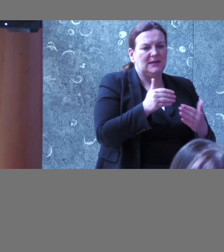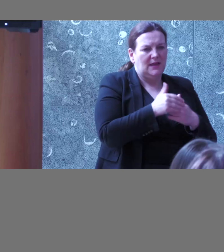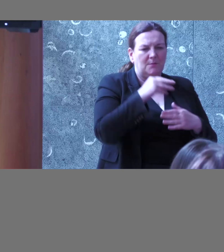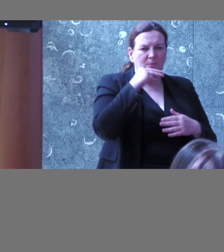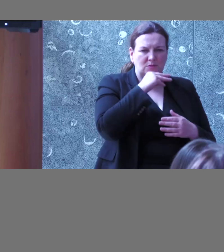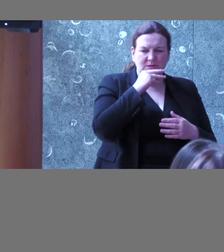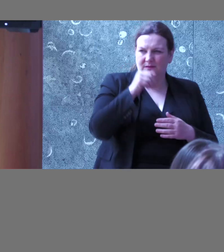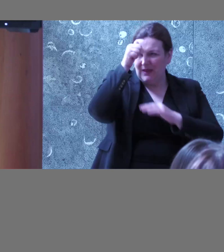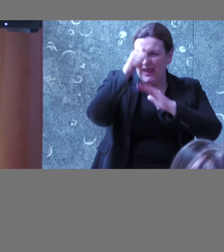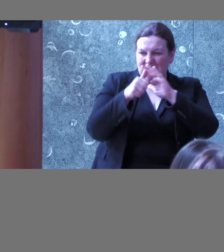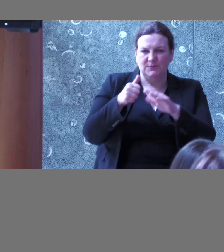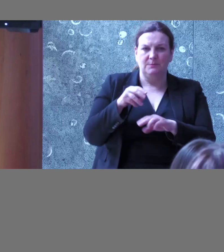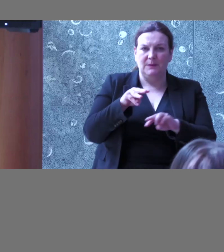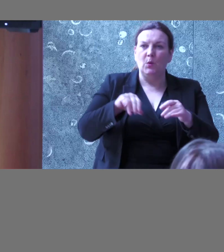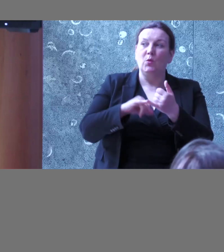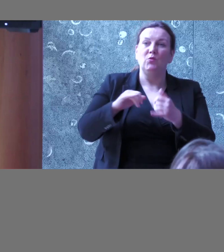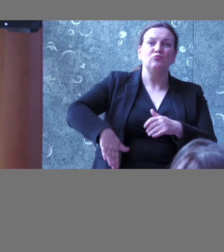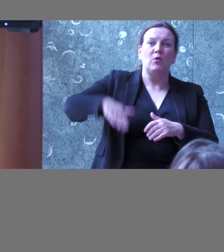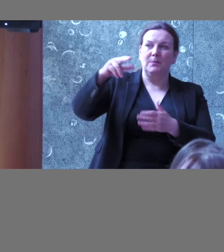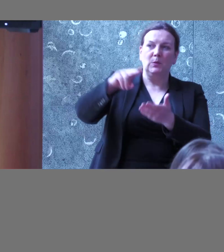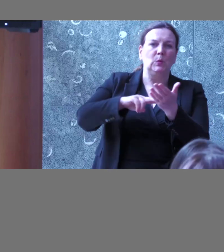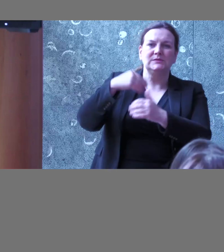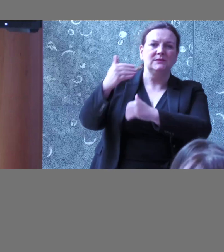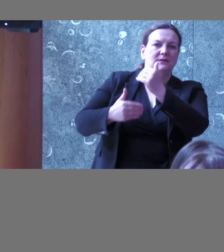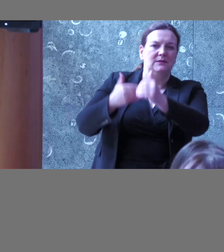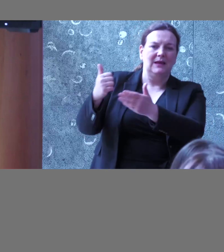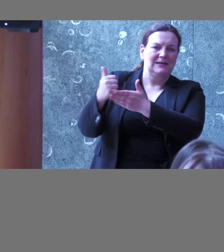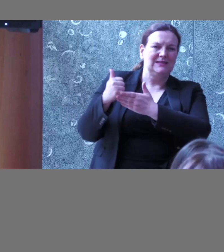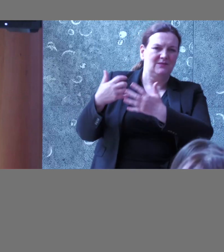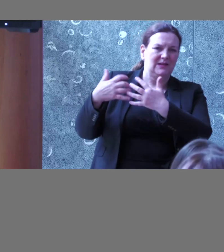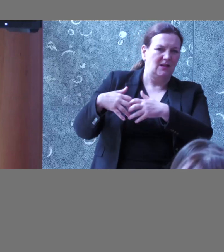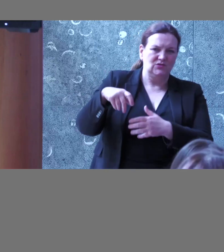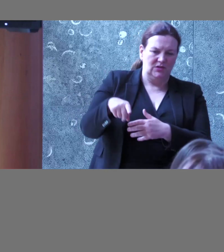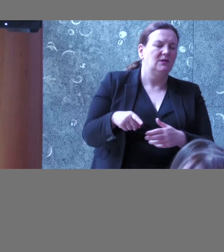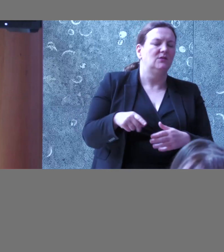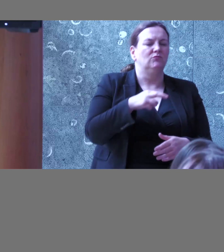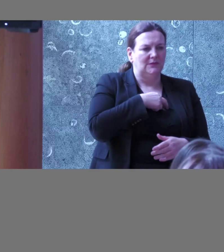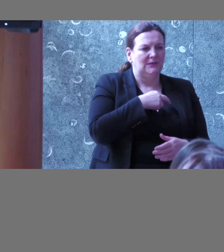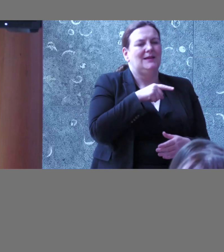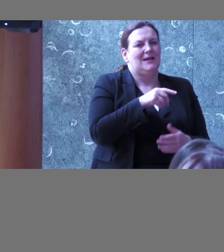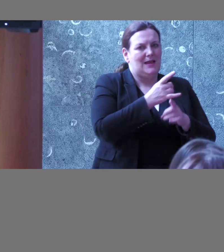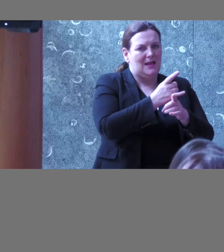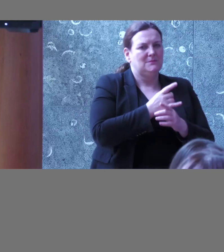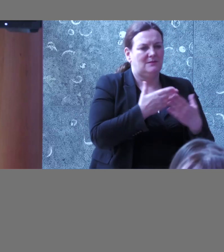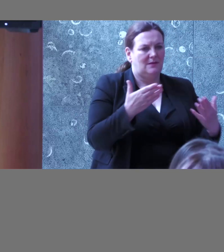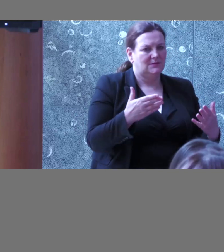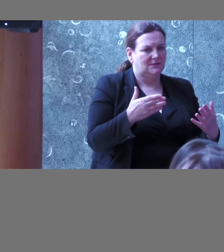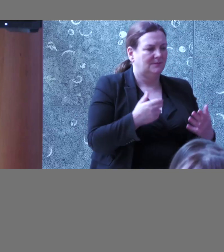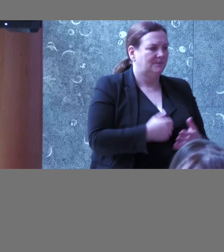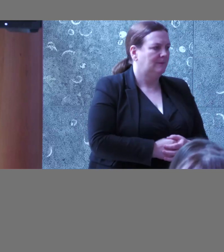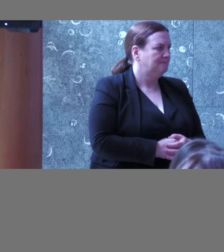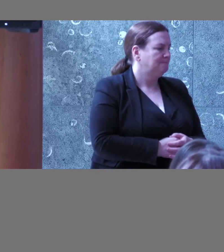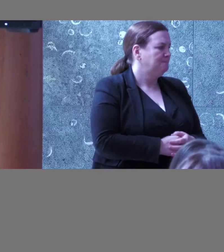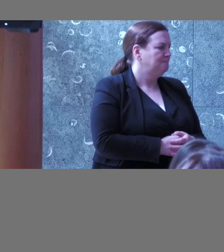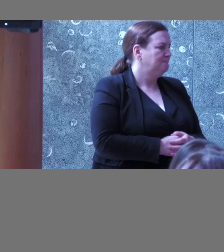the experts but also it's really helpful to play around with assistive technology yourself once you